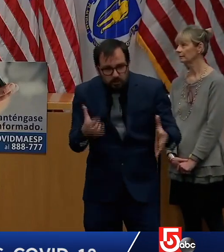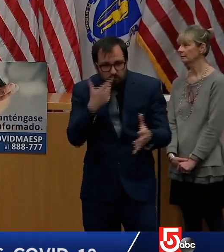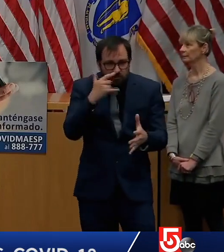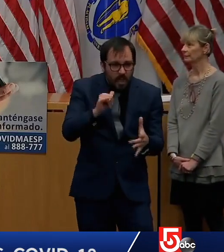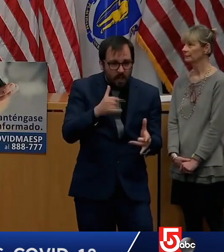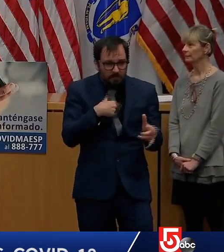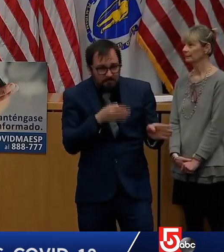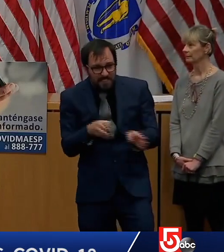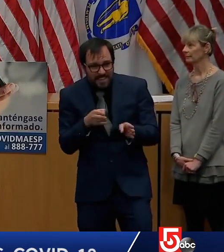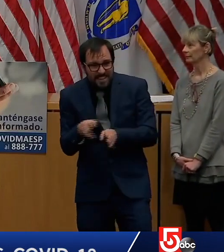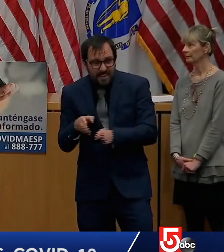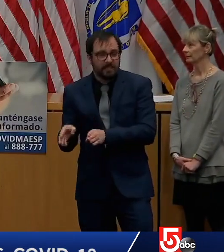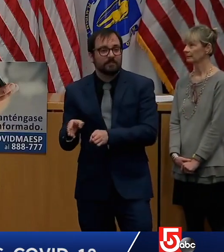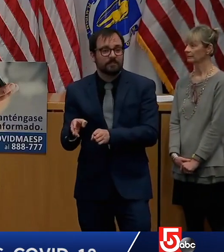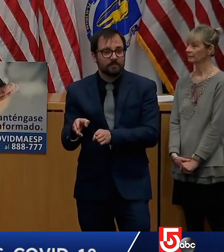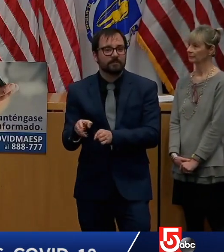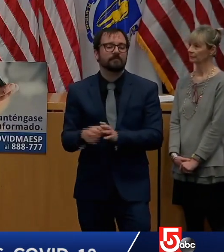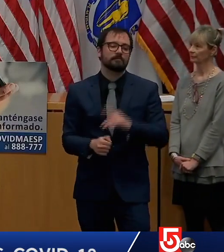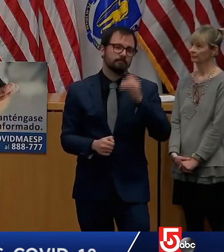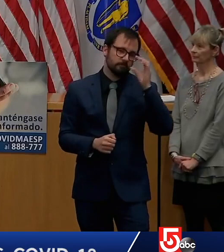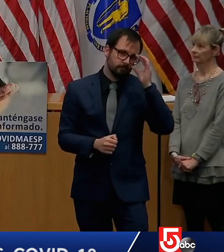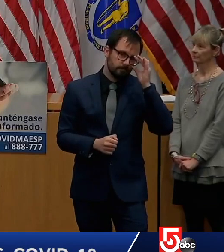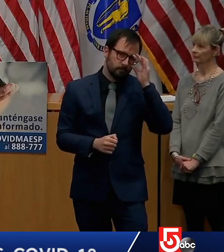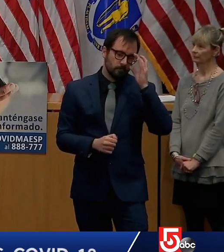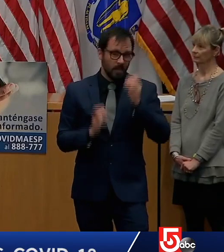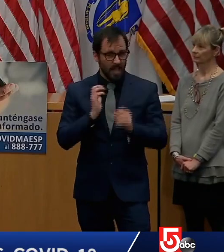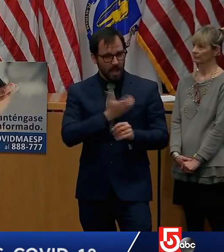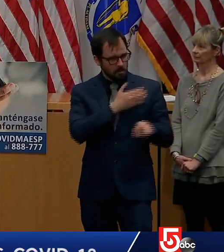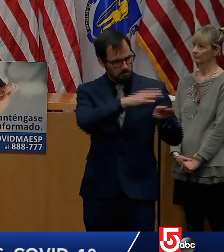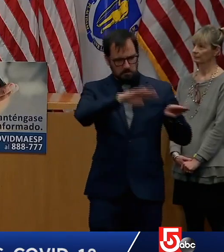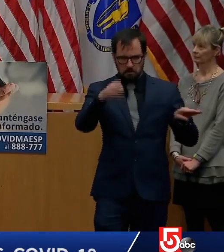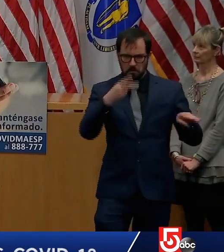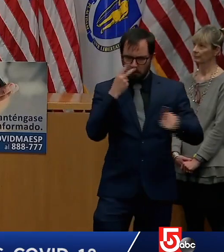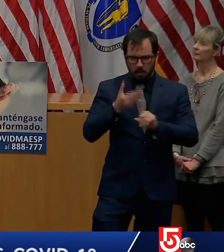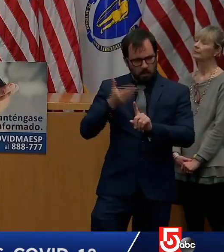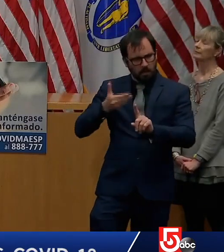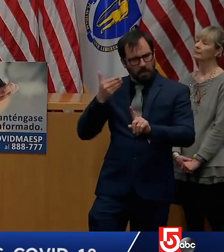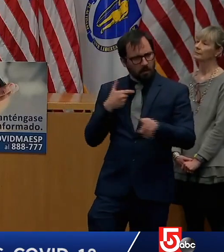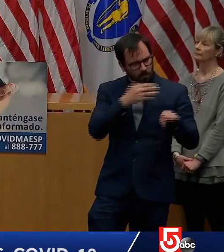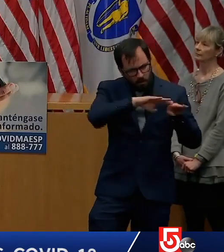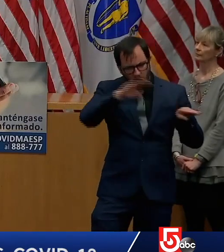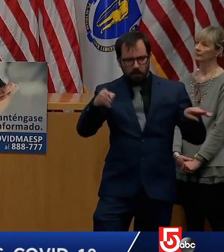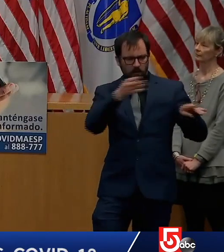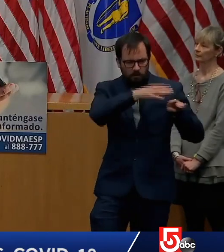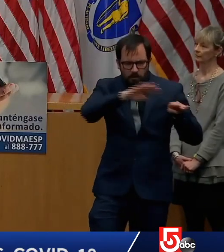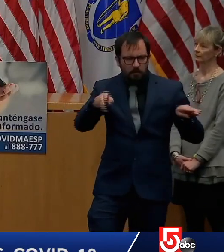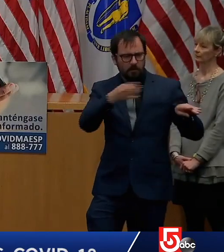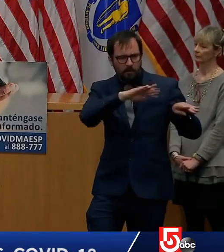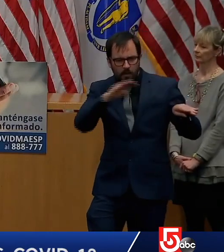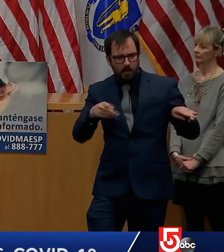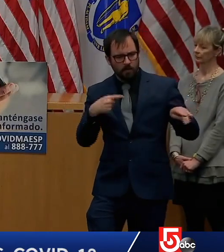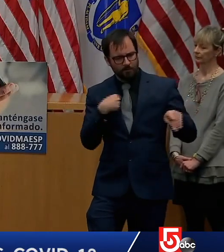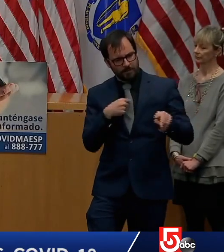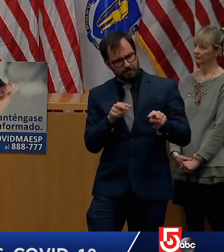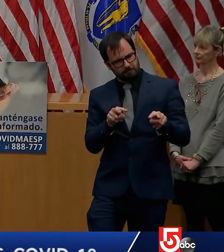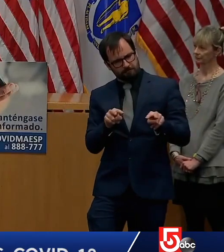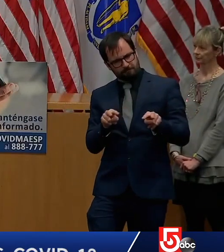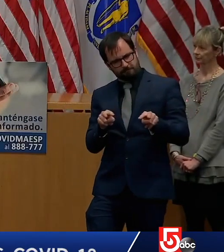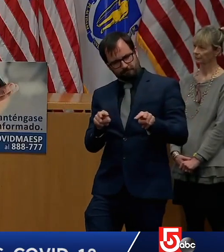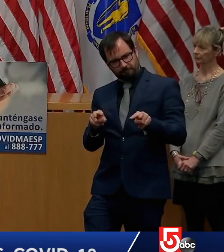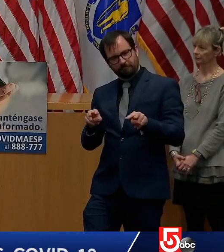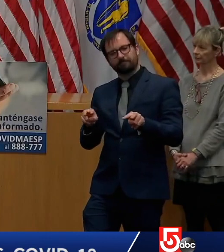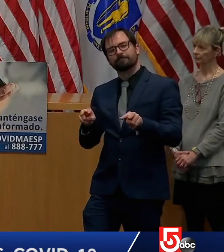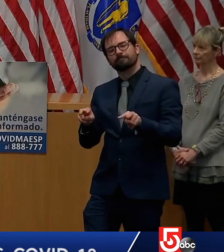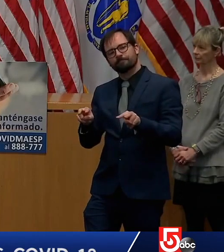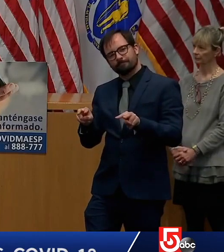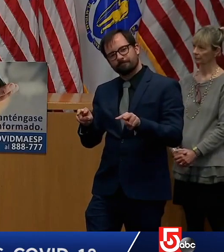the coronavirus, everybody has adjusted downward dramatically from where they thought we were going to end up. So